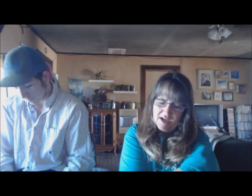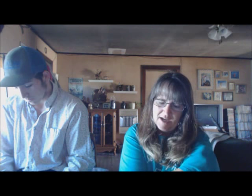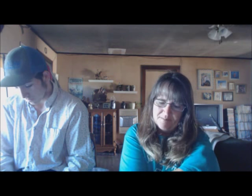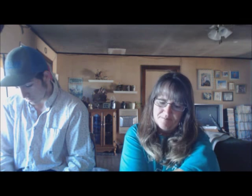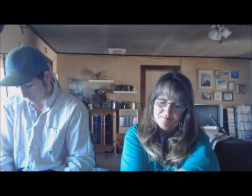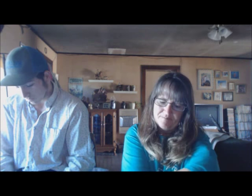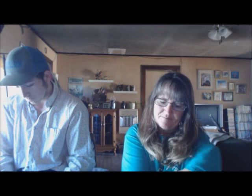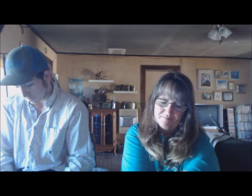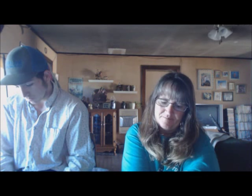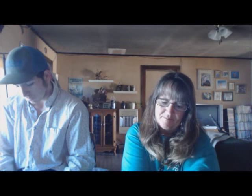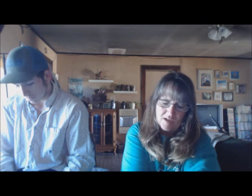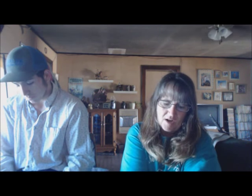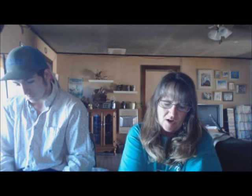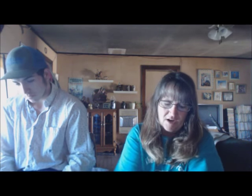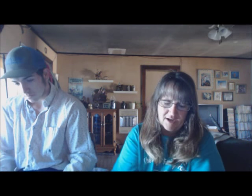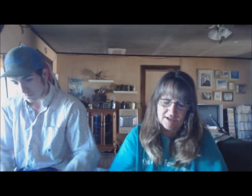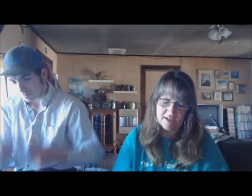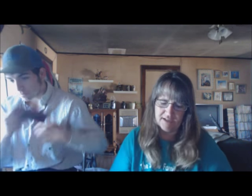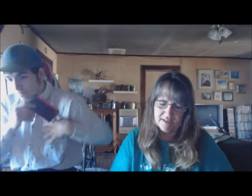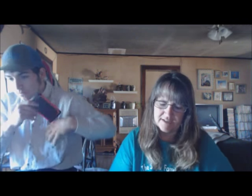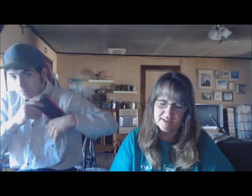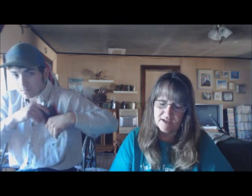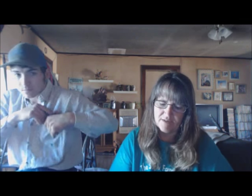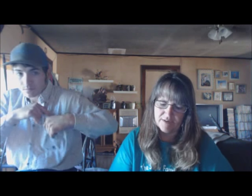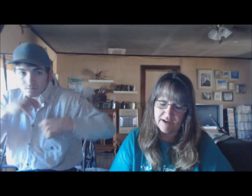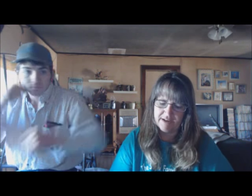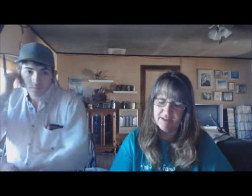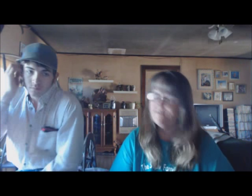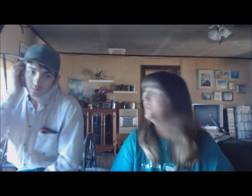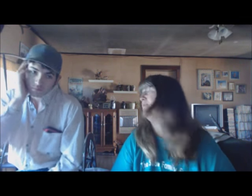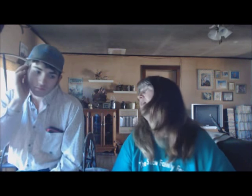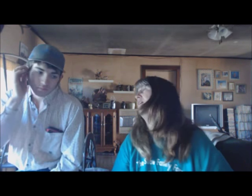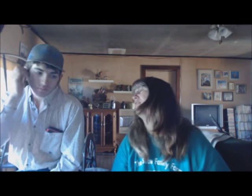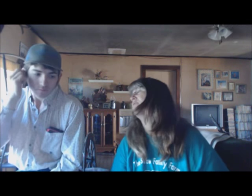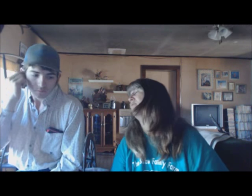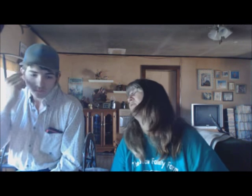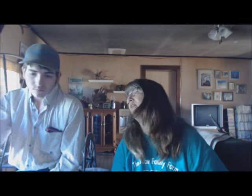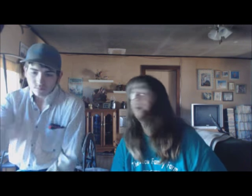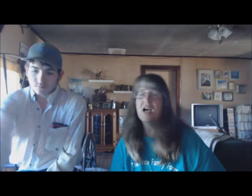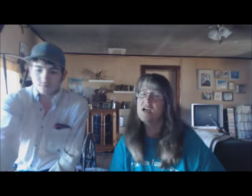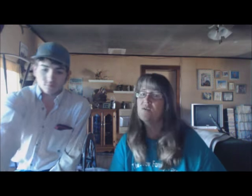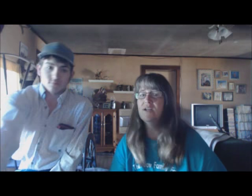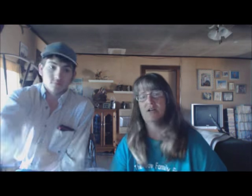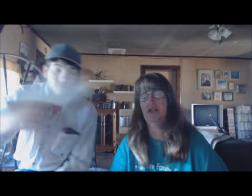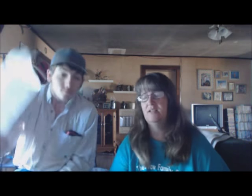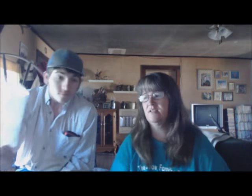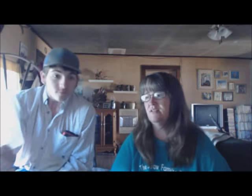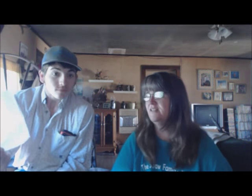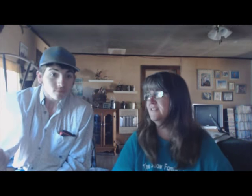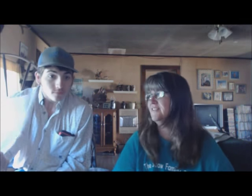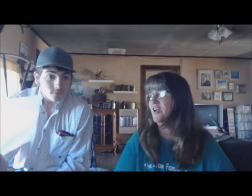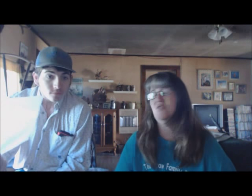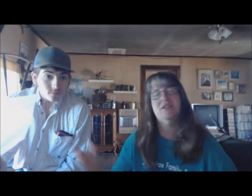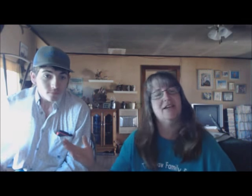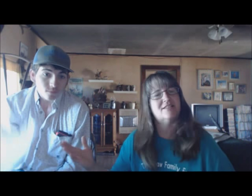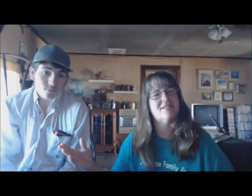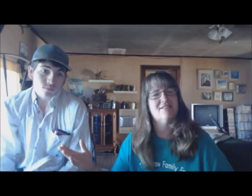Um, all right, let's see where we're at. In the farmhouse, what do we got going on? Oh, yes.